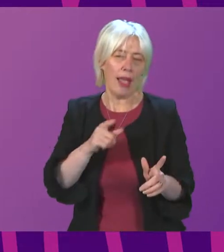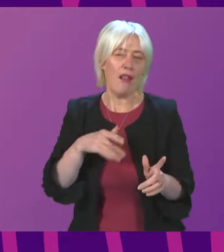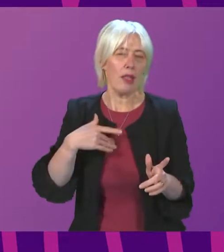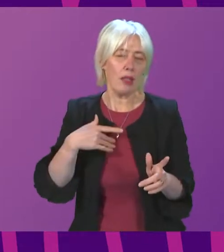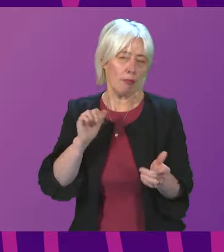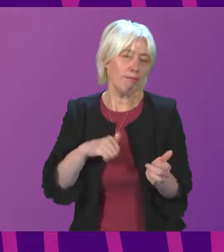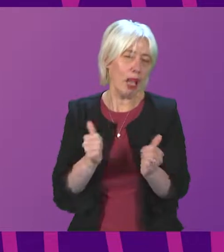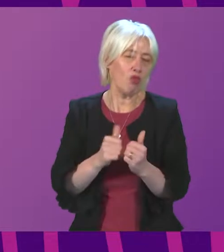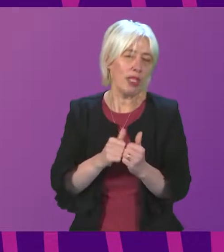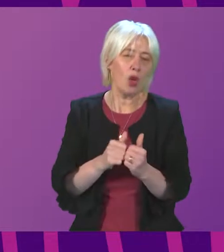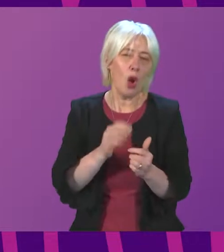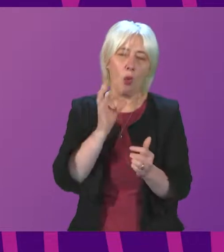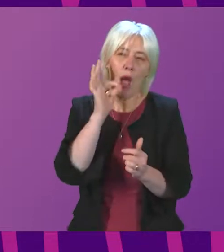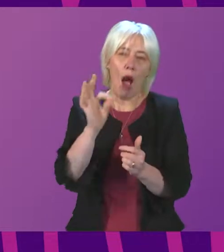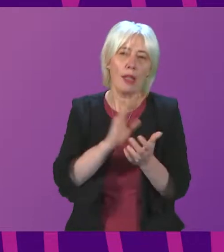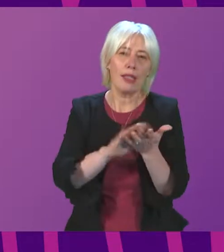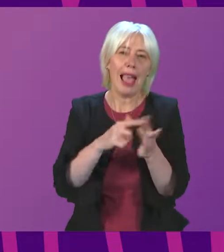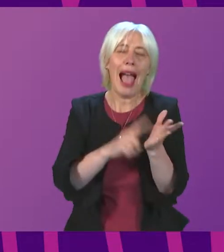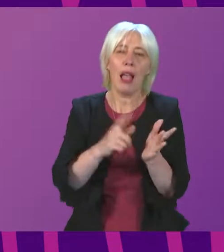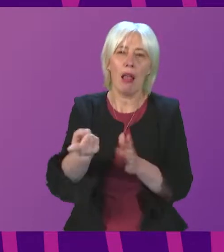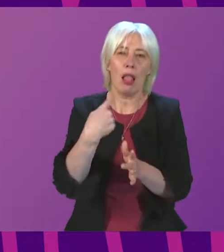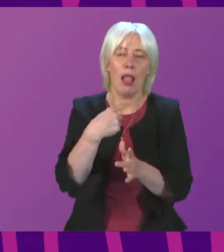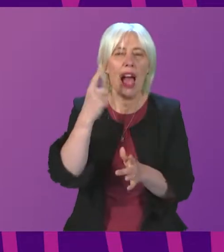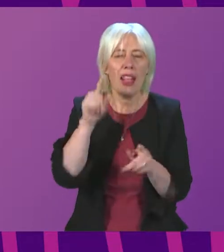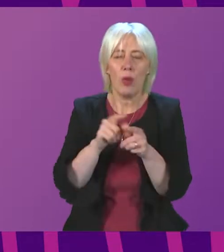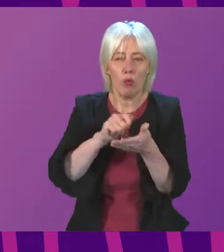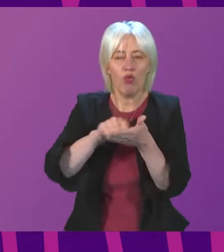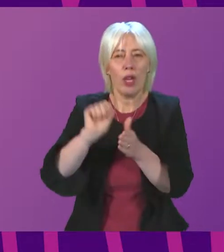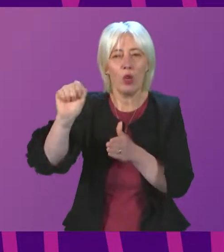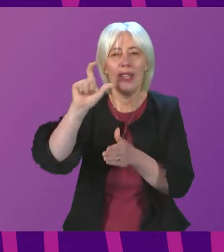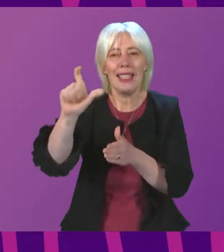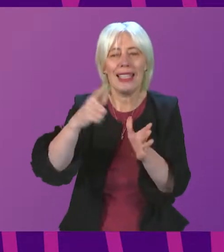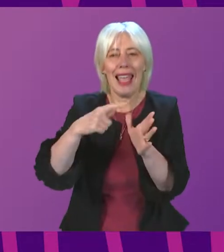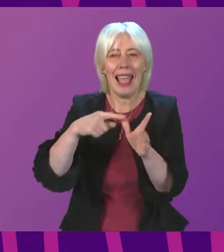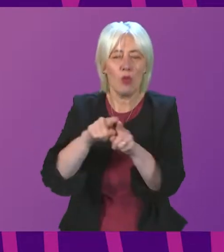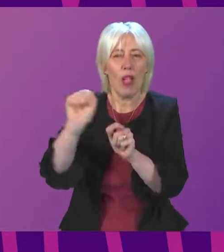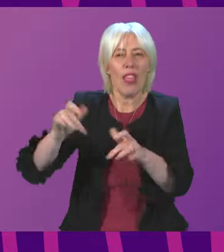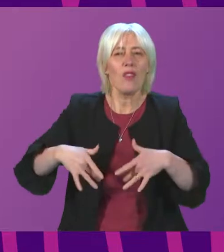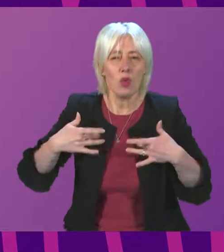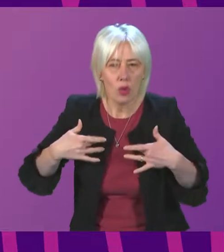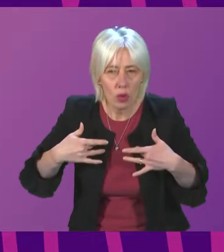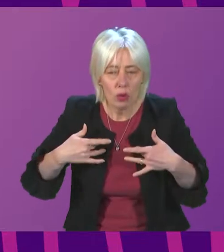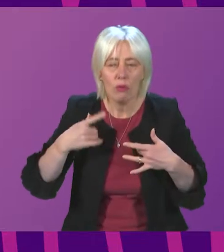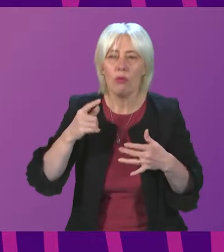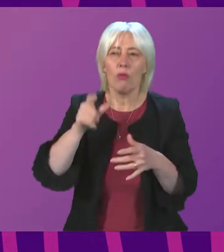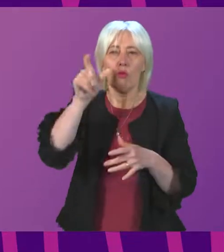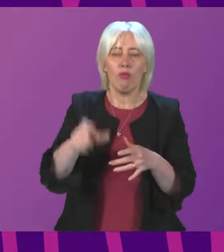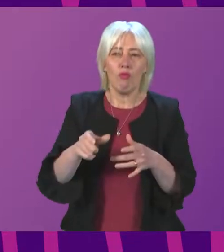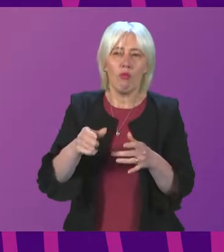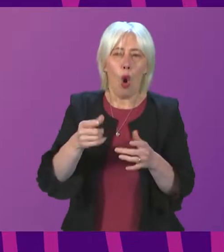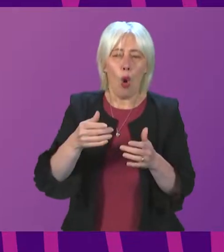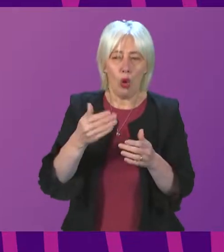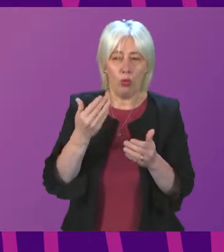suggestion that we have Heil. I think we might write to the CAA in the first instance to get their views on the petitioners' latest